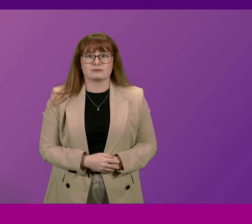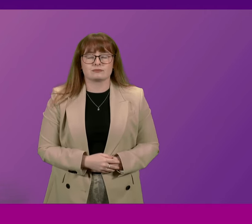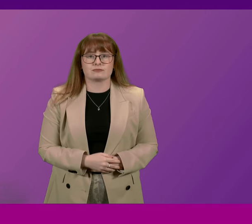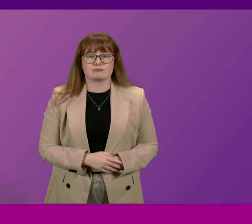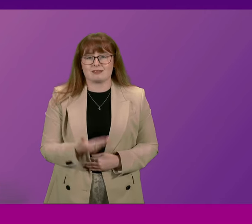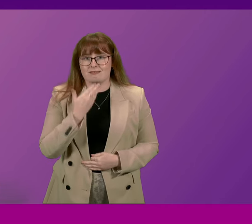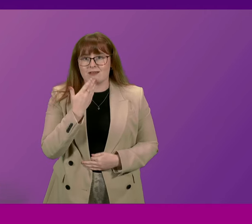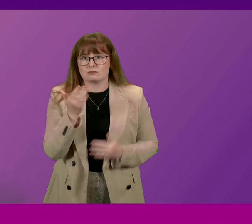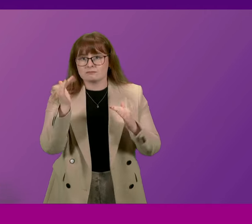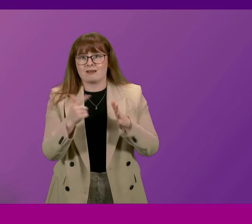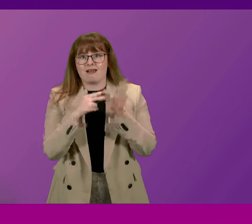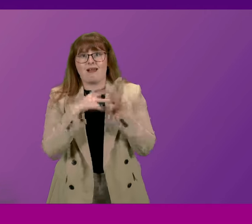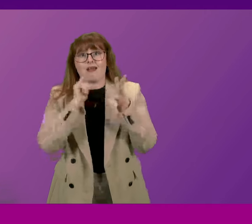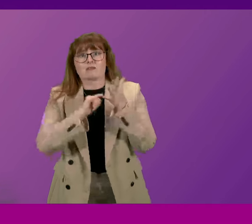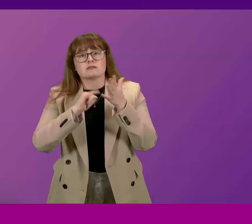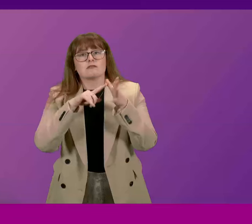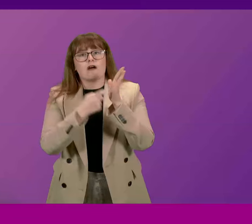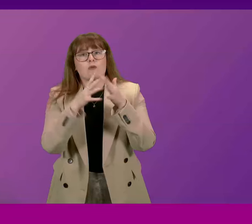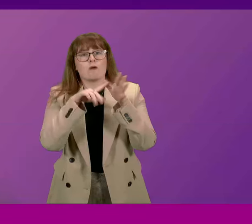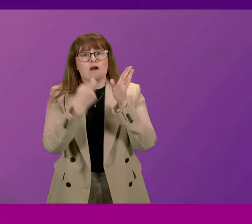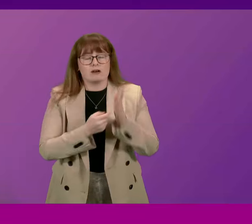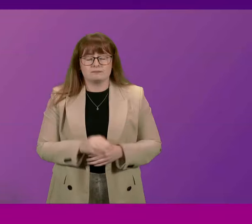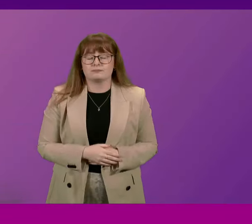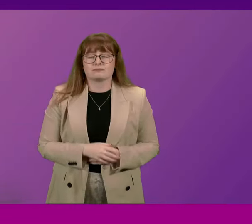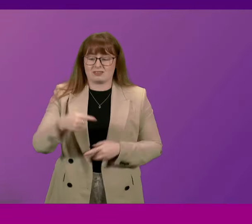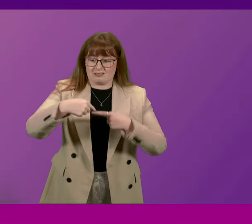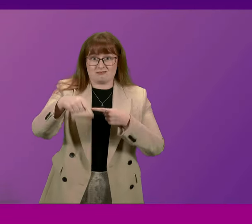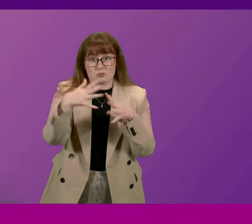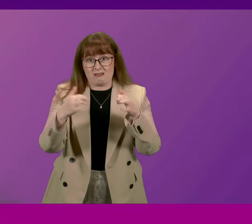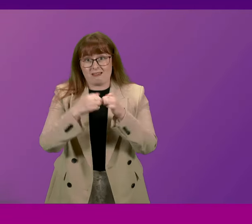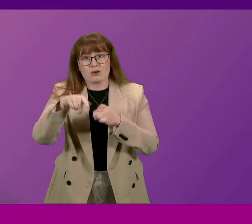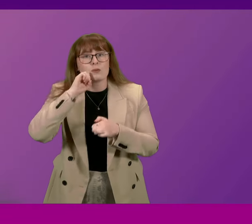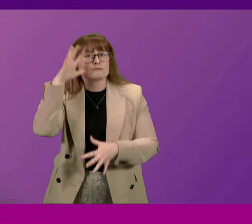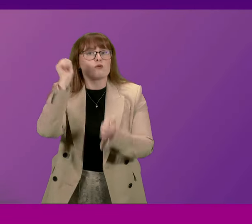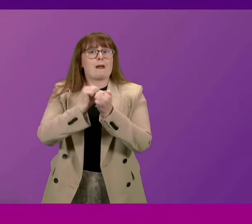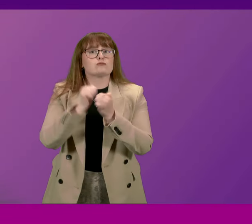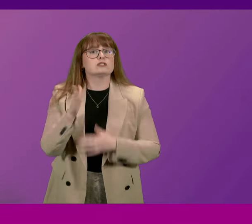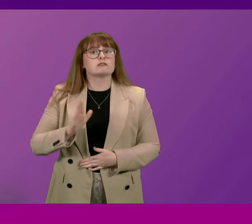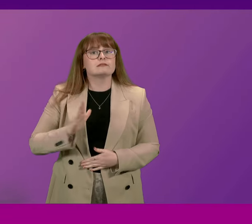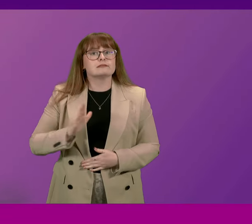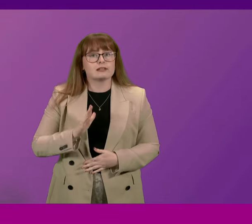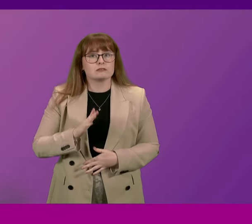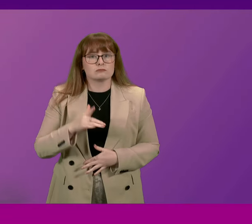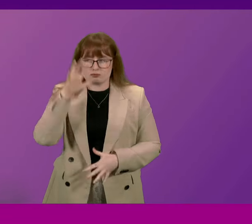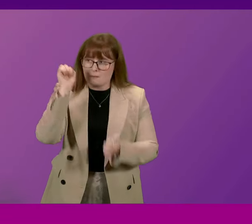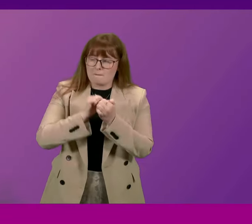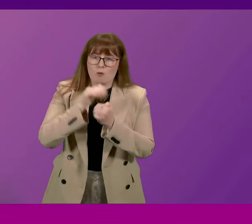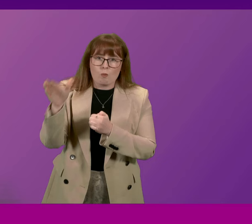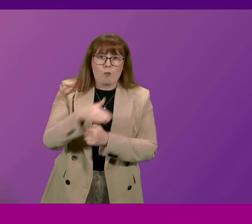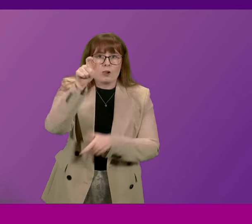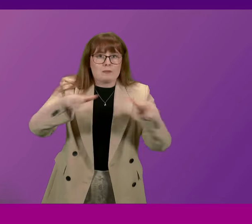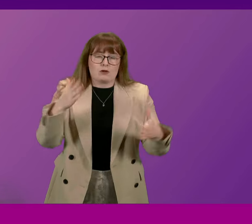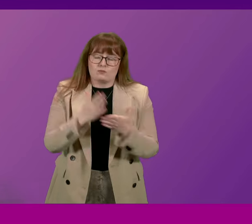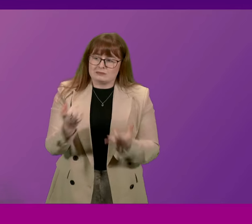Thank you. I now call Anna Sarwar. President Officer, this weekend we will mark Remembrance Sunday, the day when we remember all those who have made the